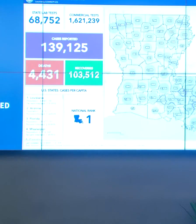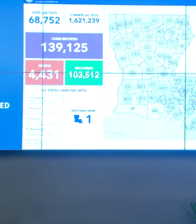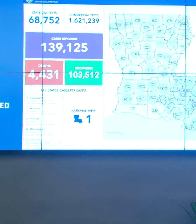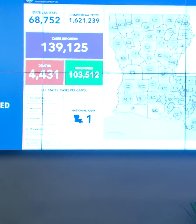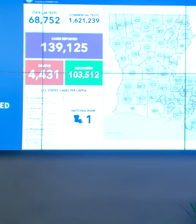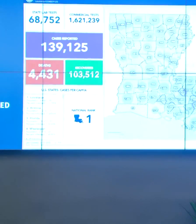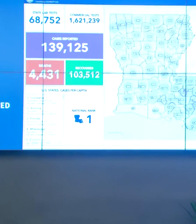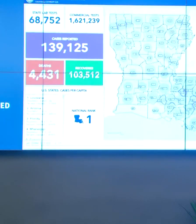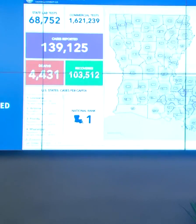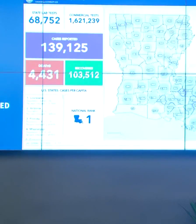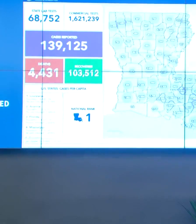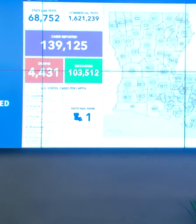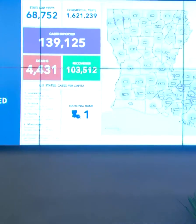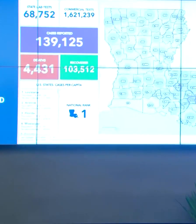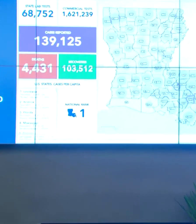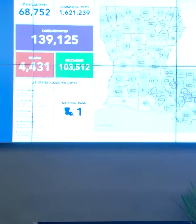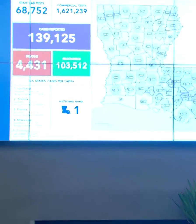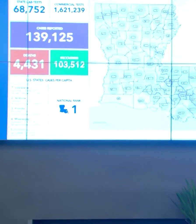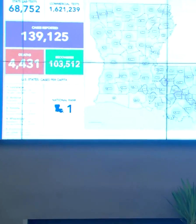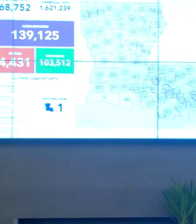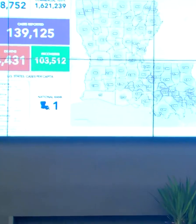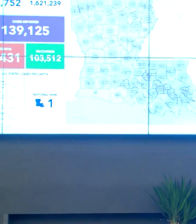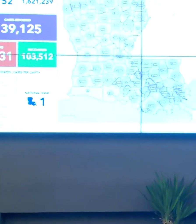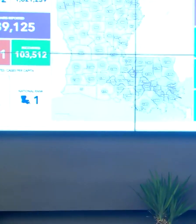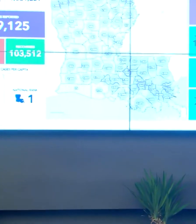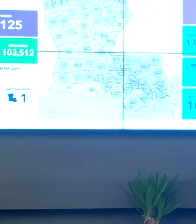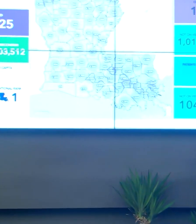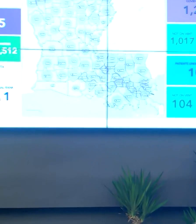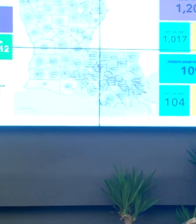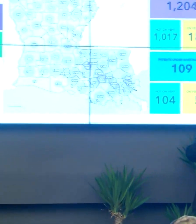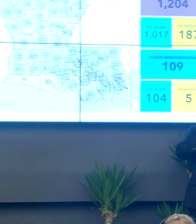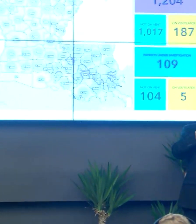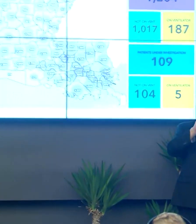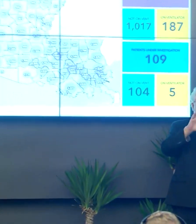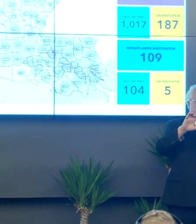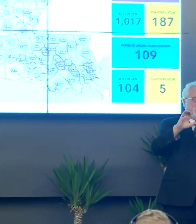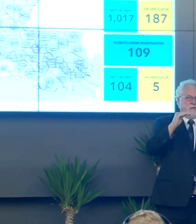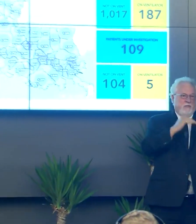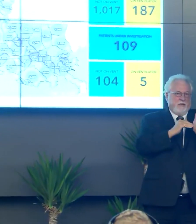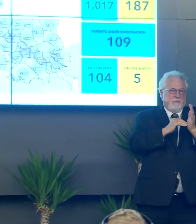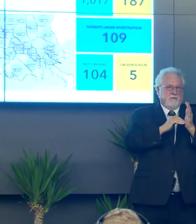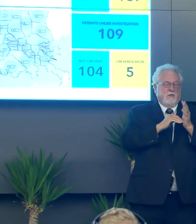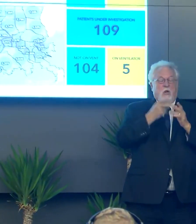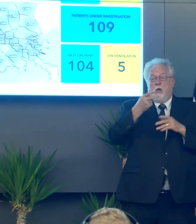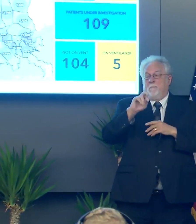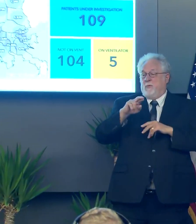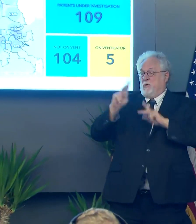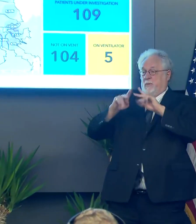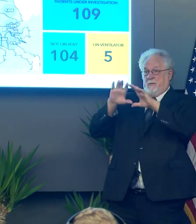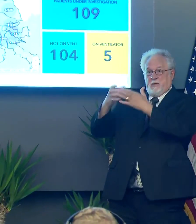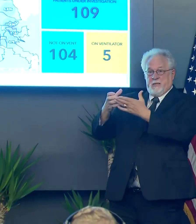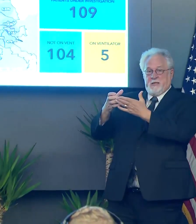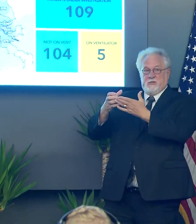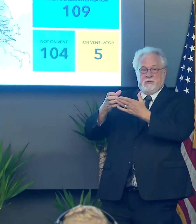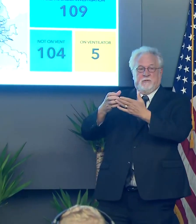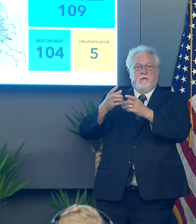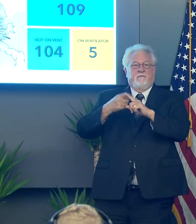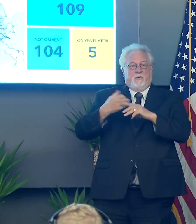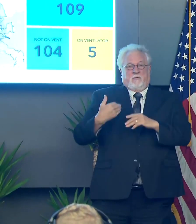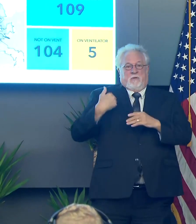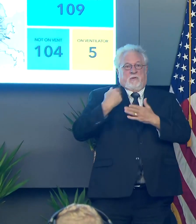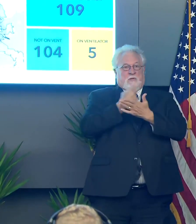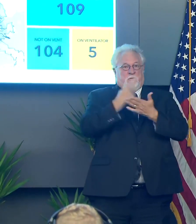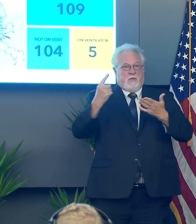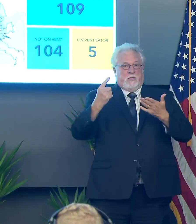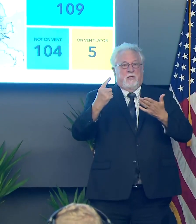rate COVID, which exceeds 100 per 100,000 population over the previous week. And